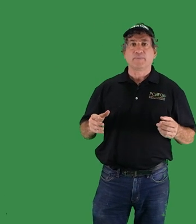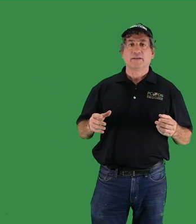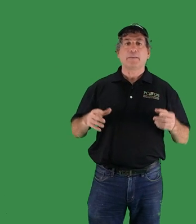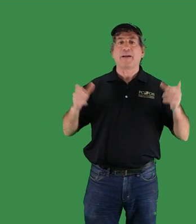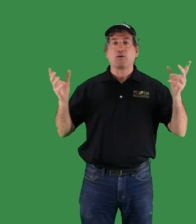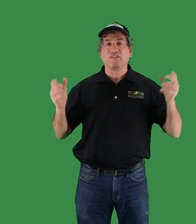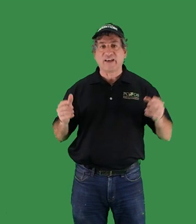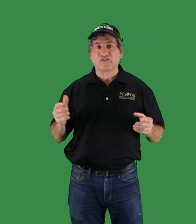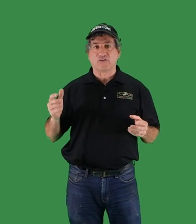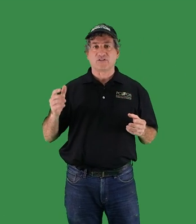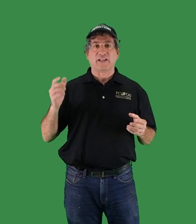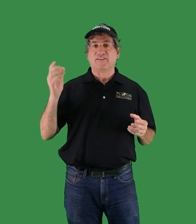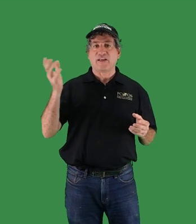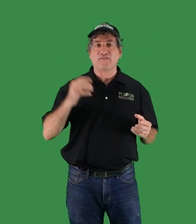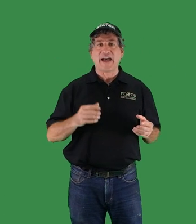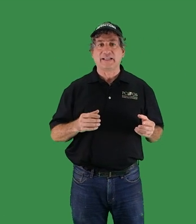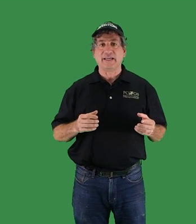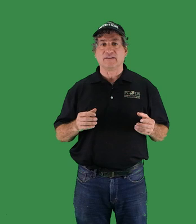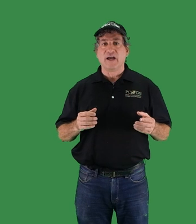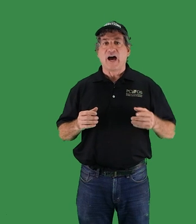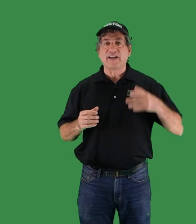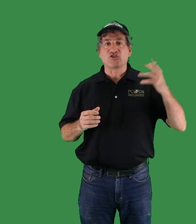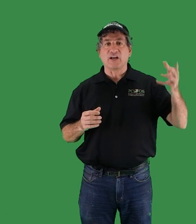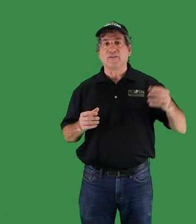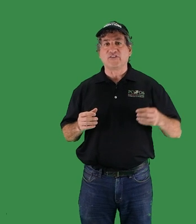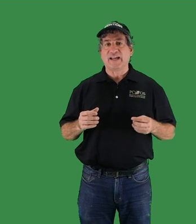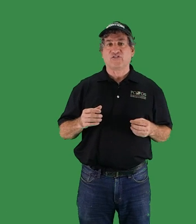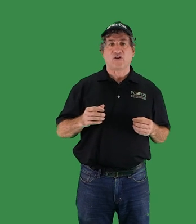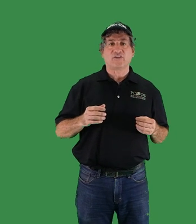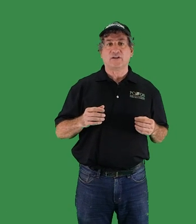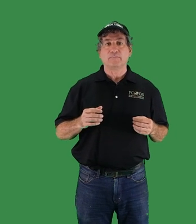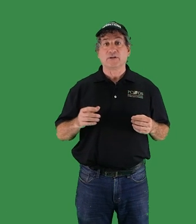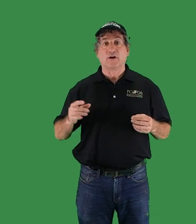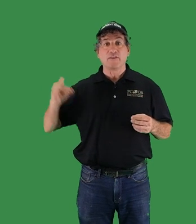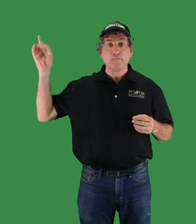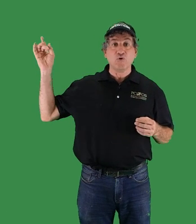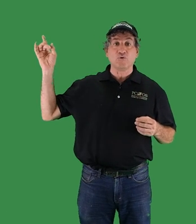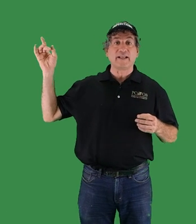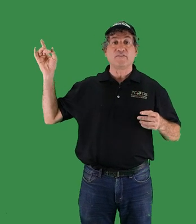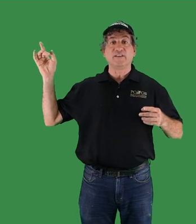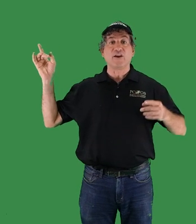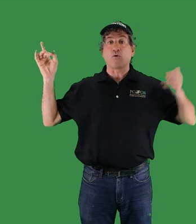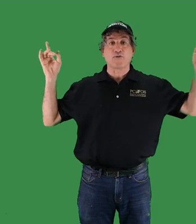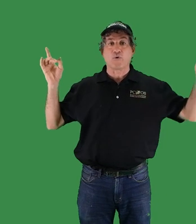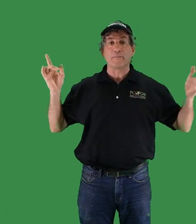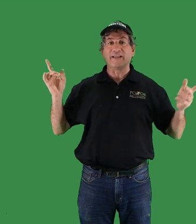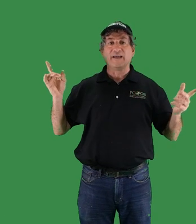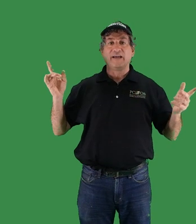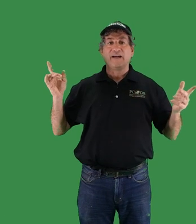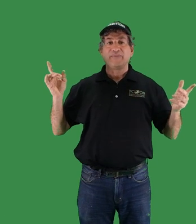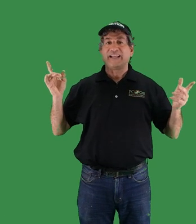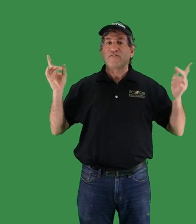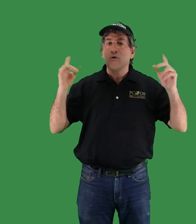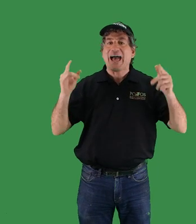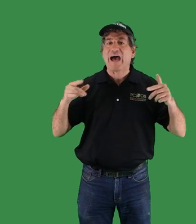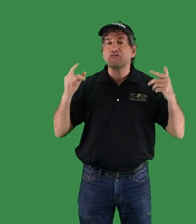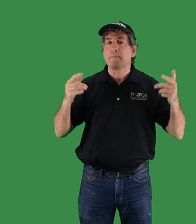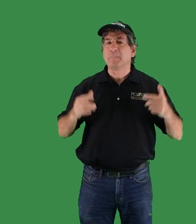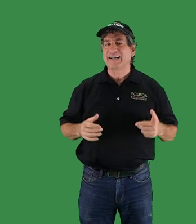barren deserts like Death Valley and ice shelves in Antarctica but on the moon and in near-earth orbit that if you have the money